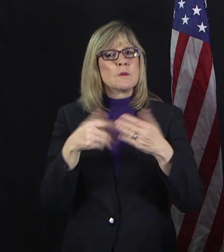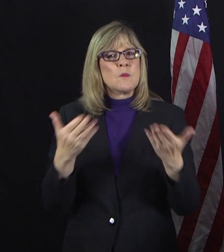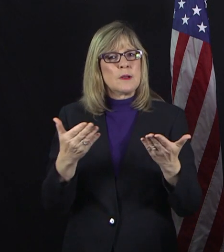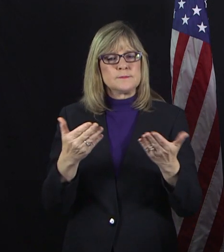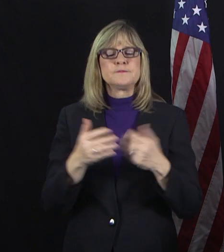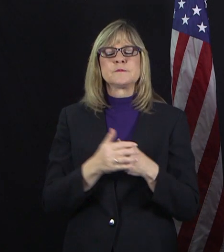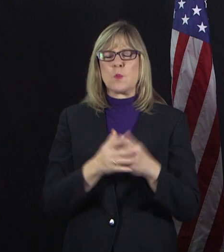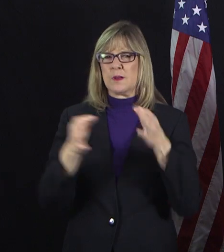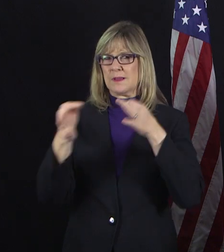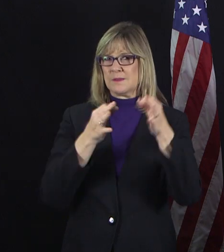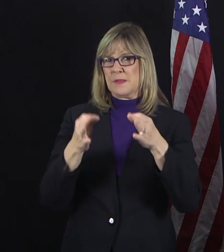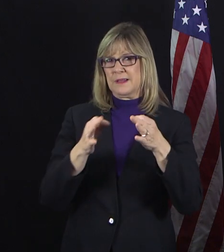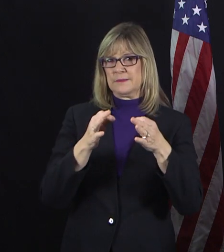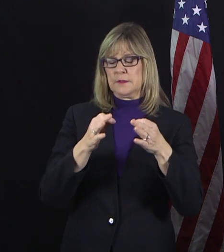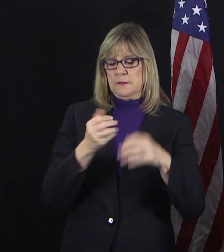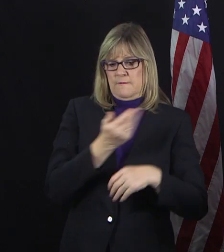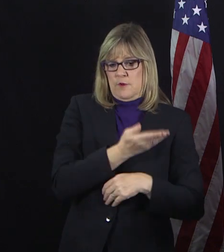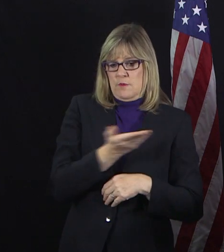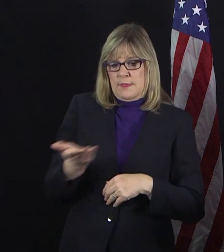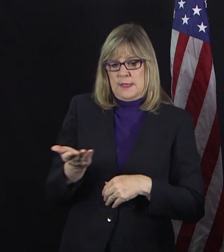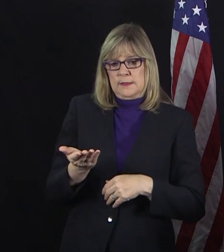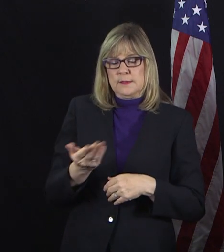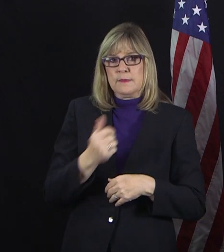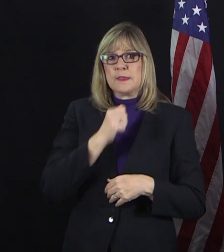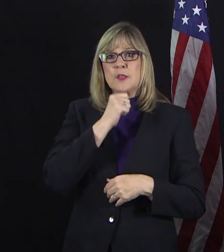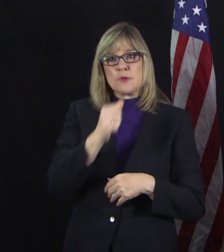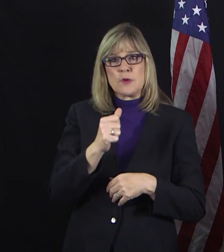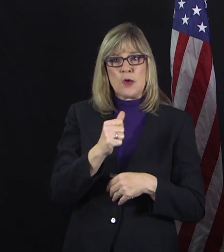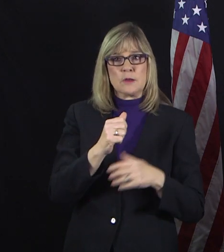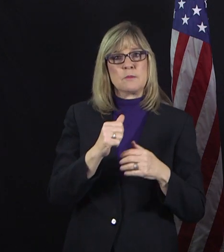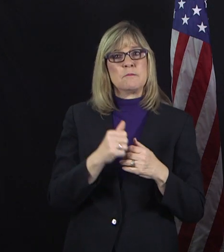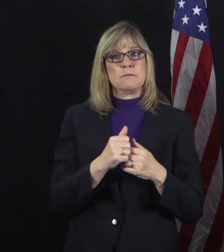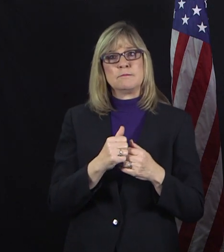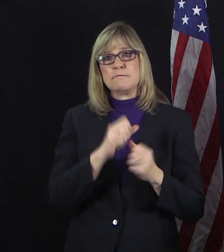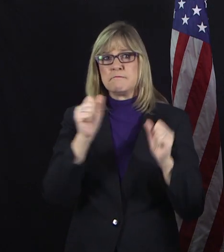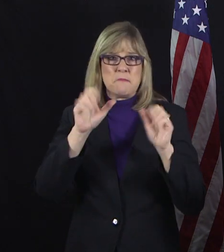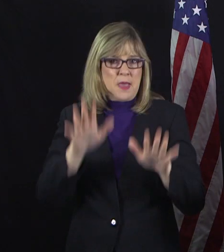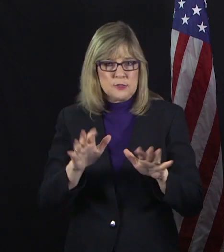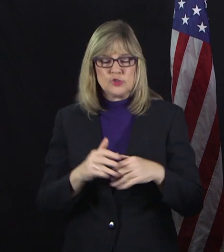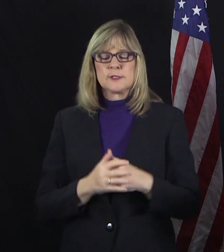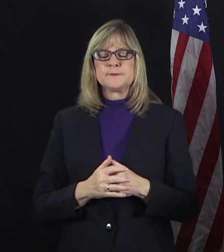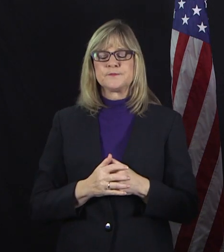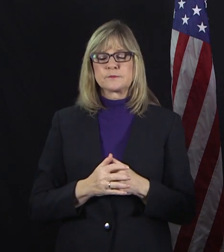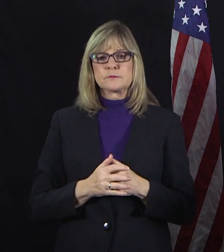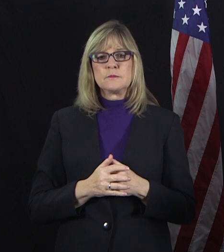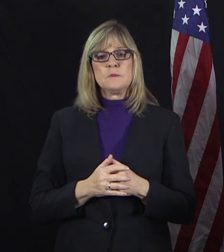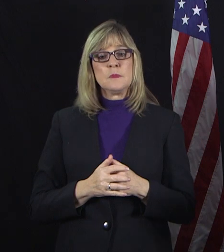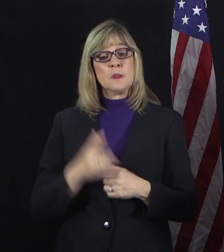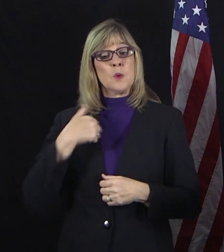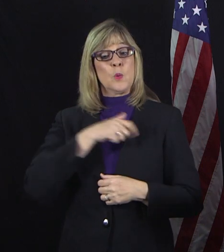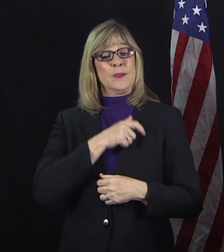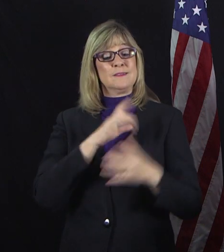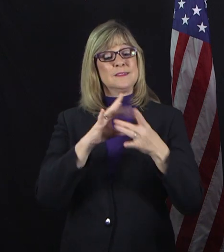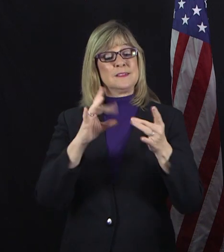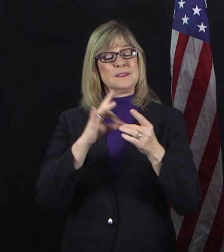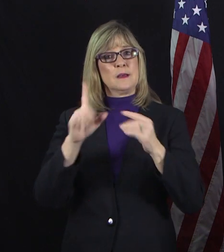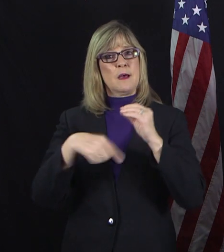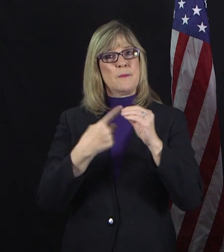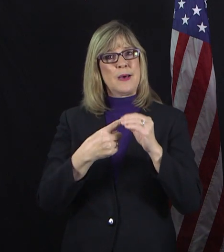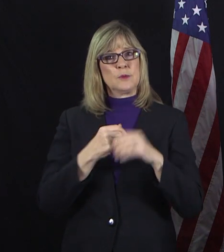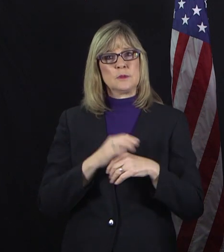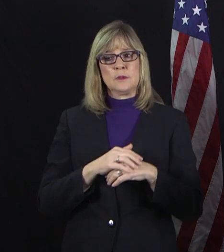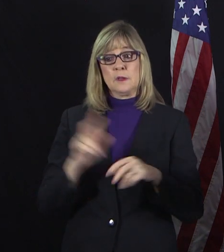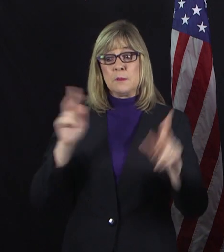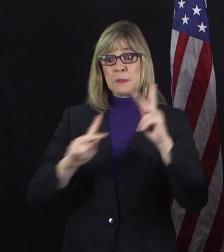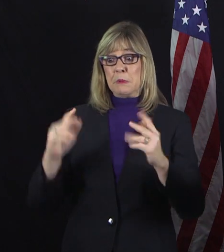those things which are not magic. So you know we've talked about reducing the limits of people.